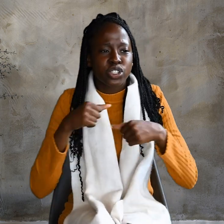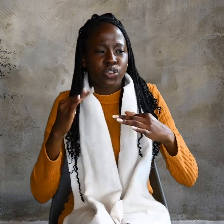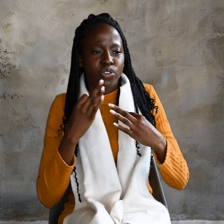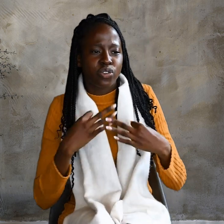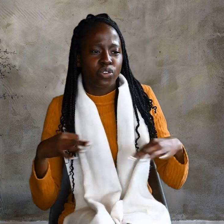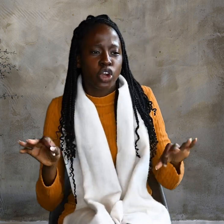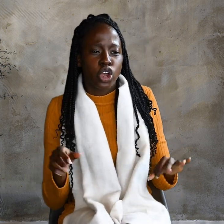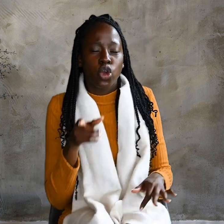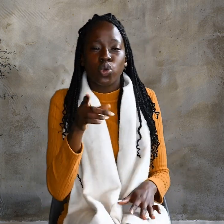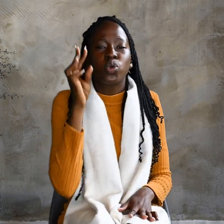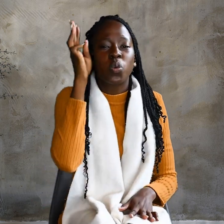will be free indeed.